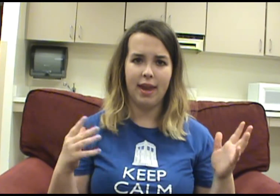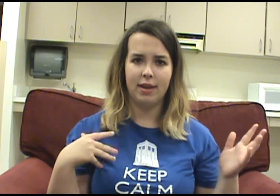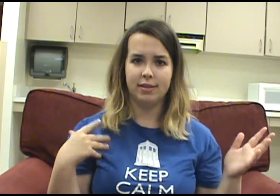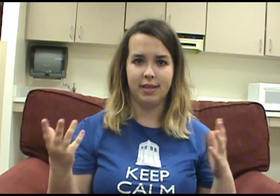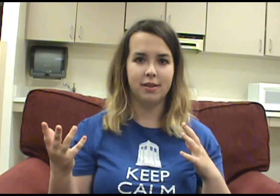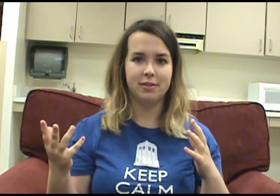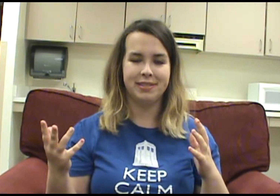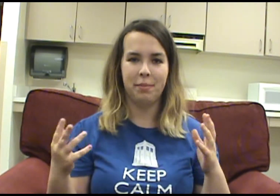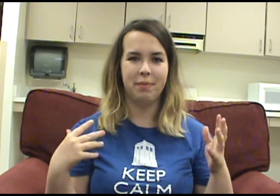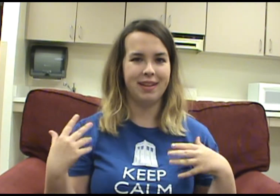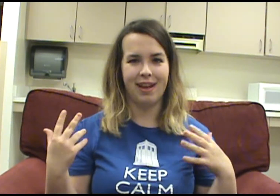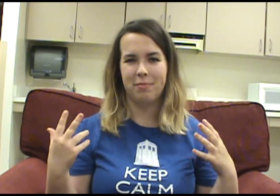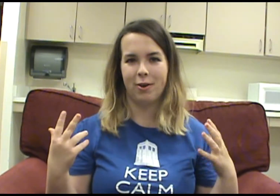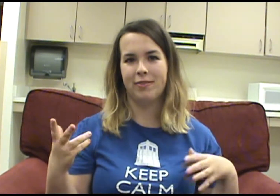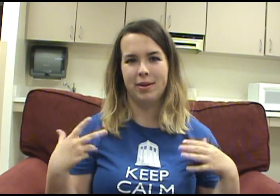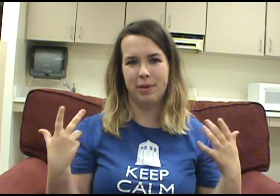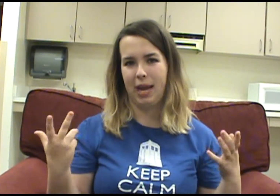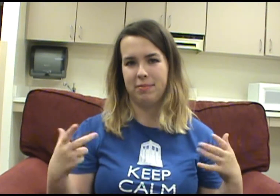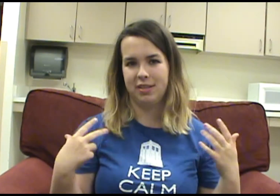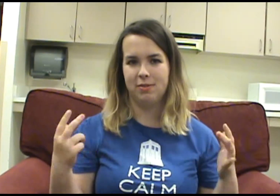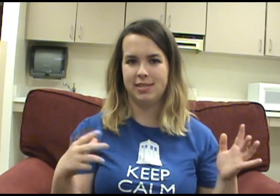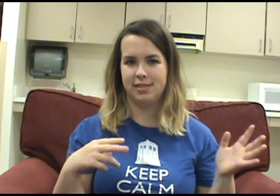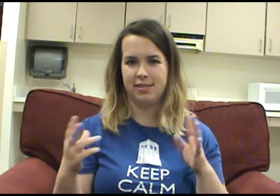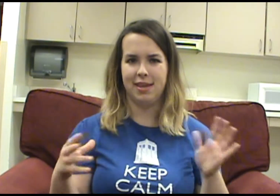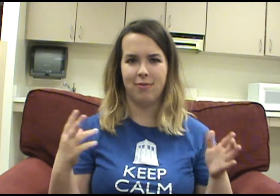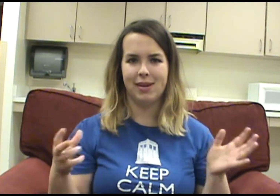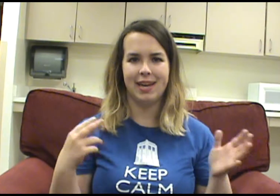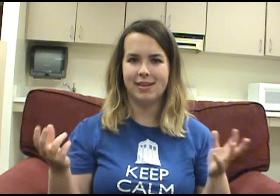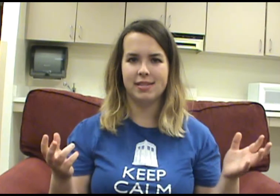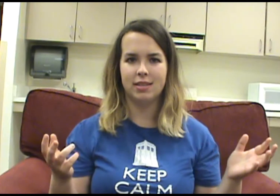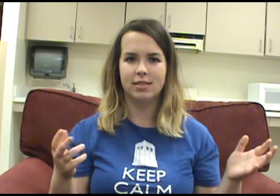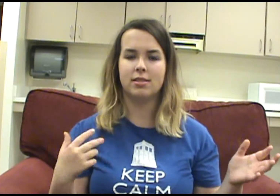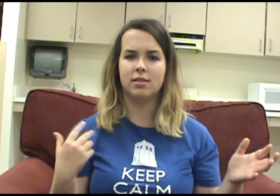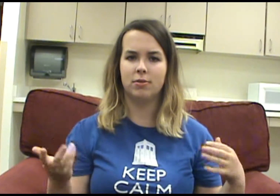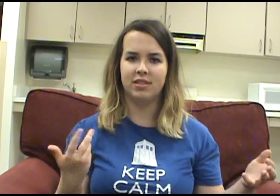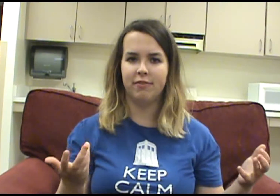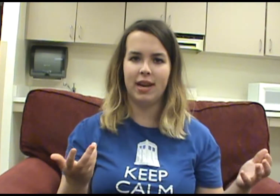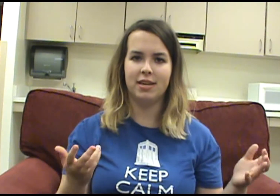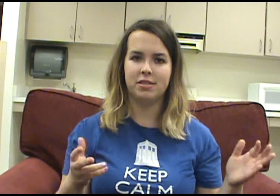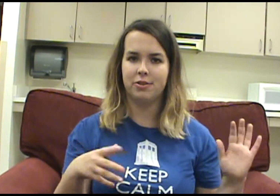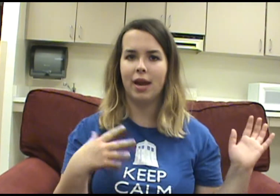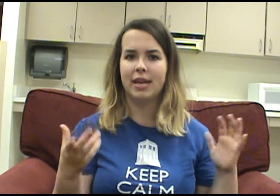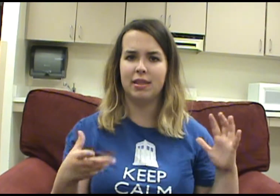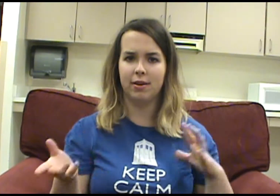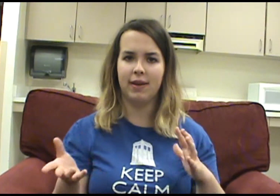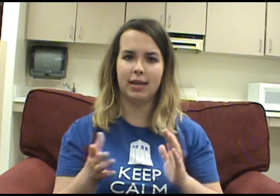And Ezekiel seemed to be a lot more of him being able to use his thievery kind of skills to his advantage to try and get the artifacts.